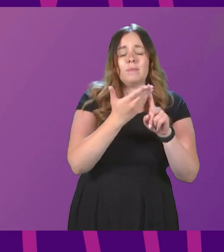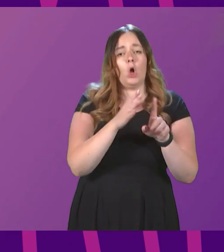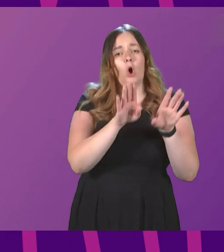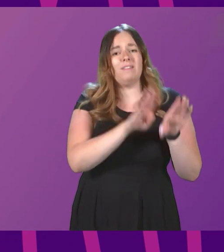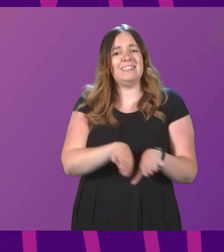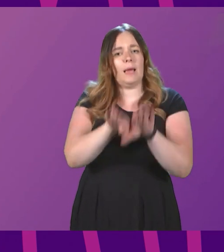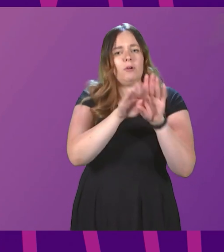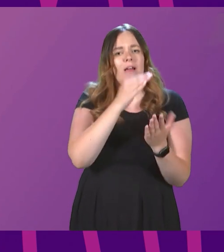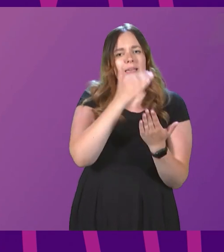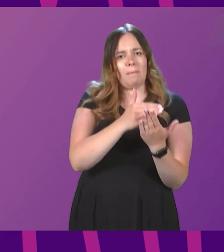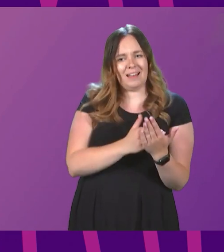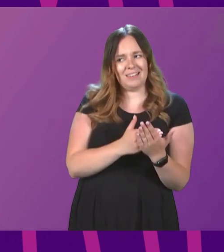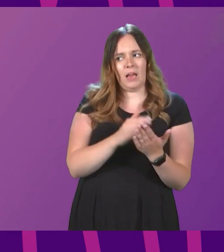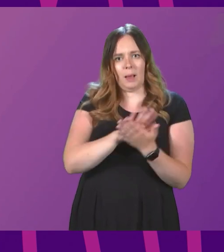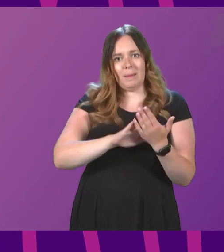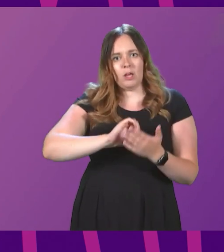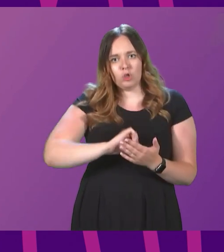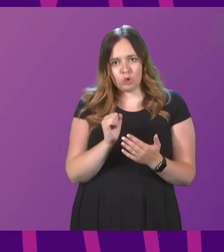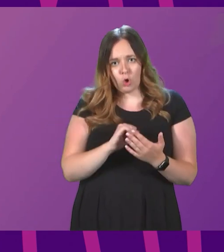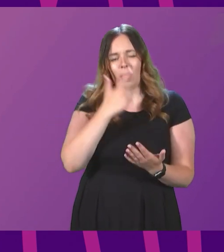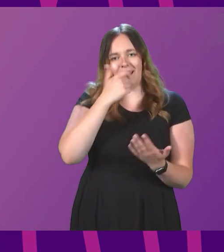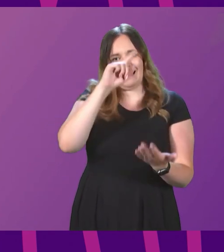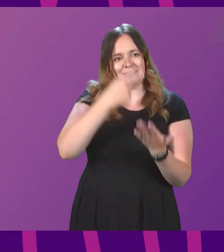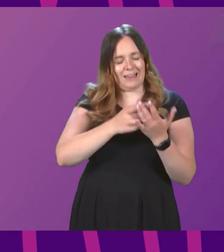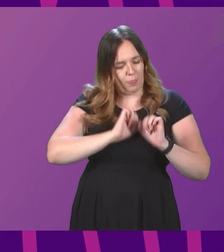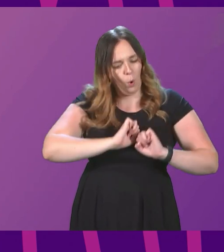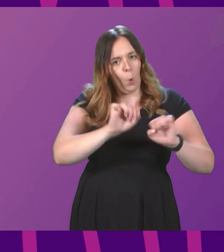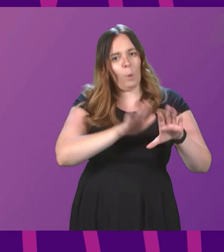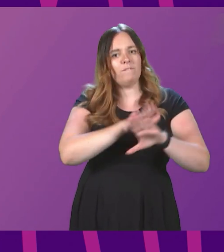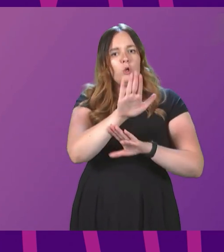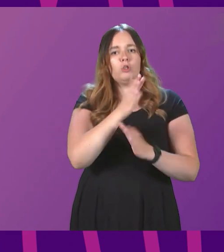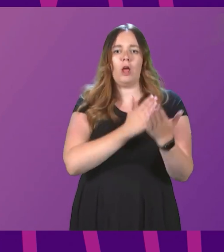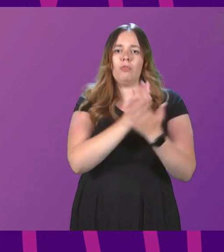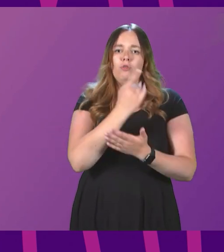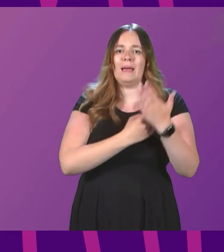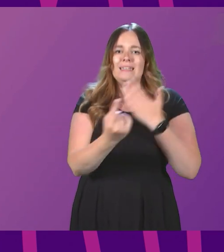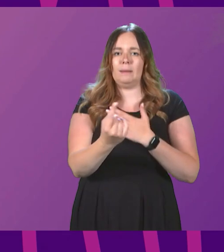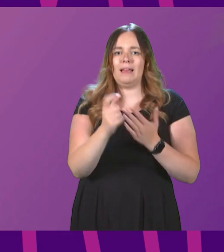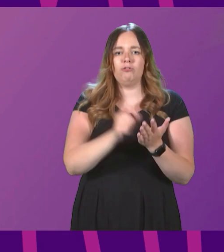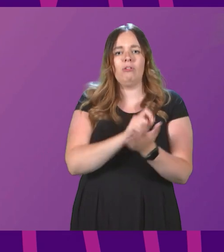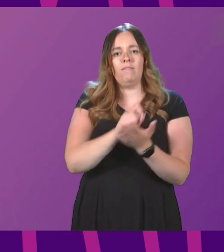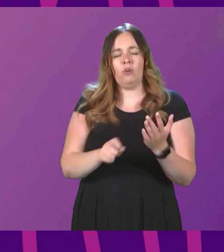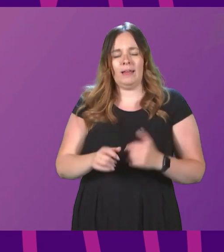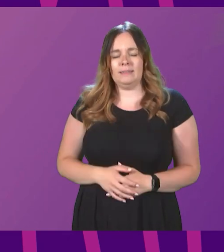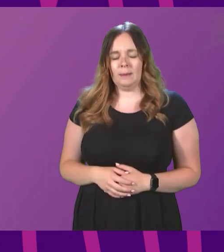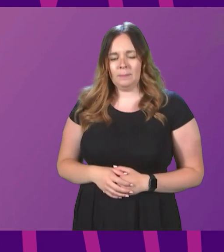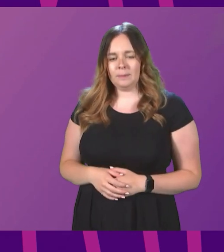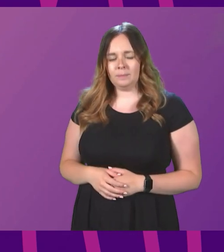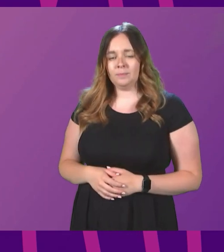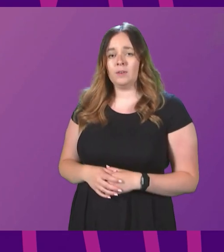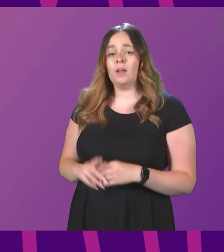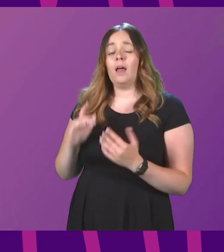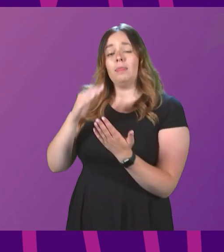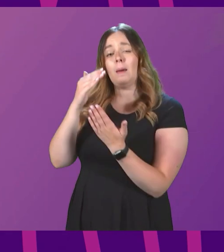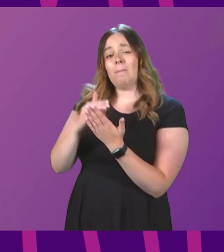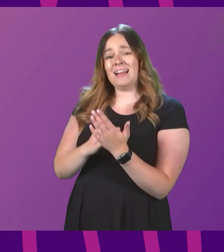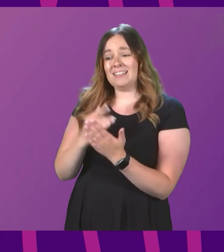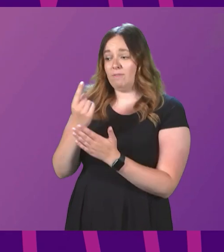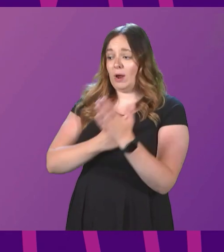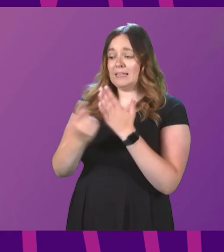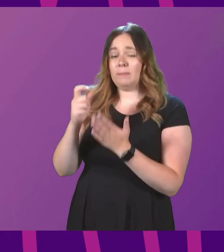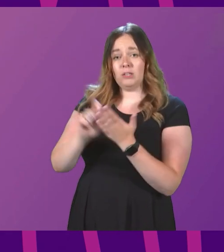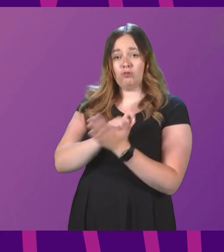mandates for putting Scotland's future in Scotland's hands through a referendum on our independence? First Minister. The mandate for an independence